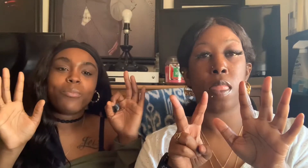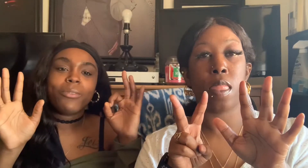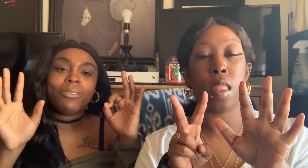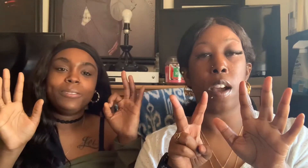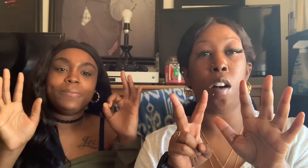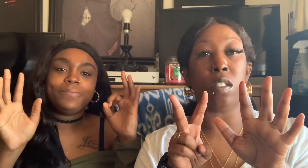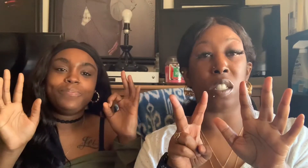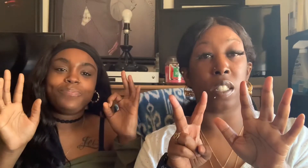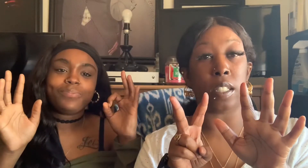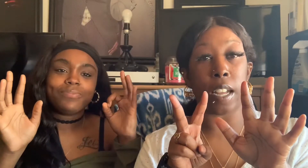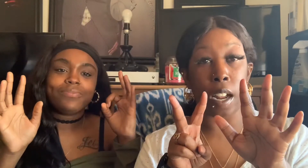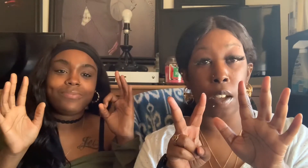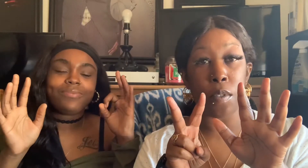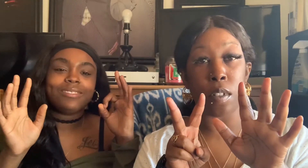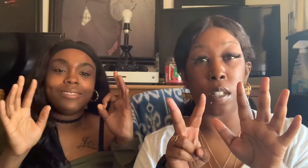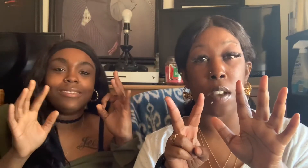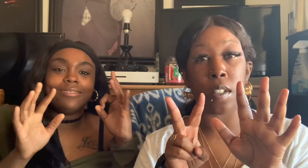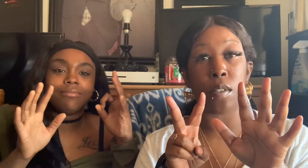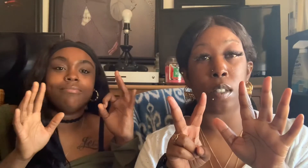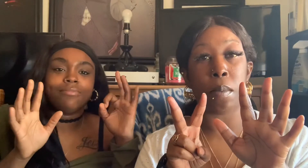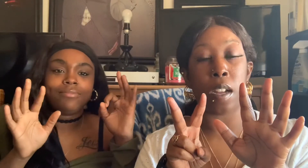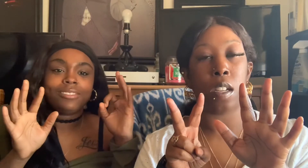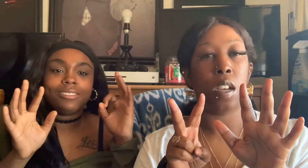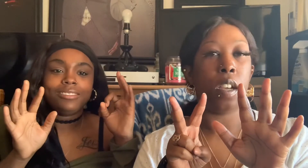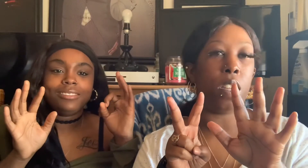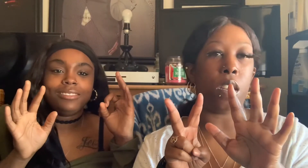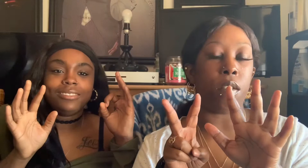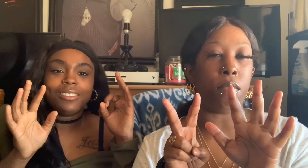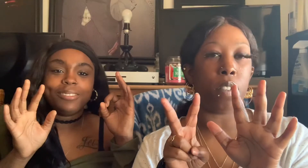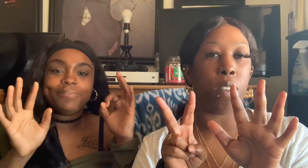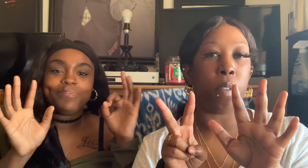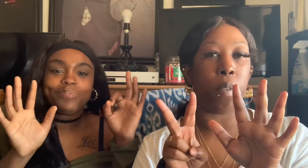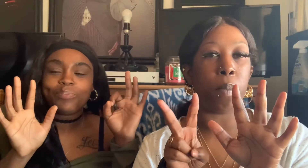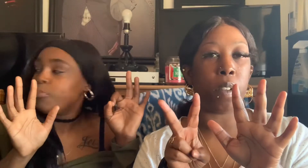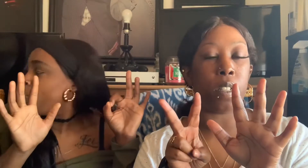Oh just said I love you just to have sex with somebody. Nah. can't play with people like that.